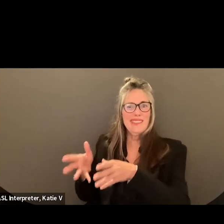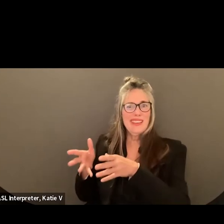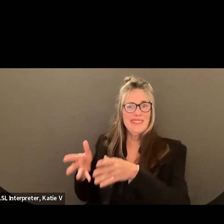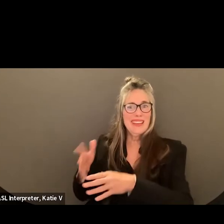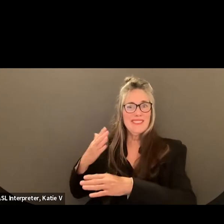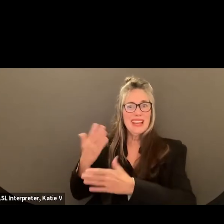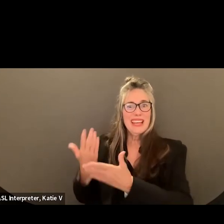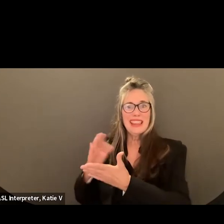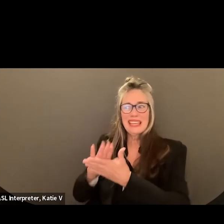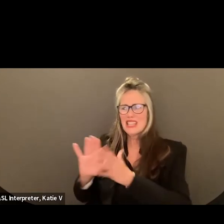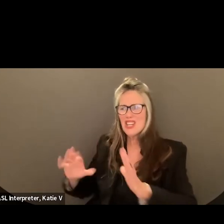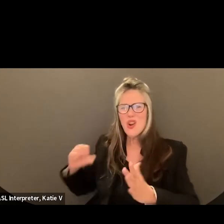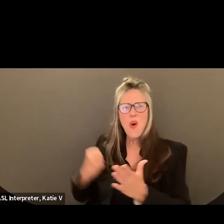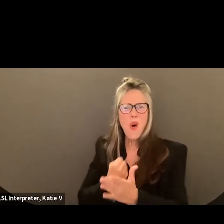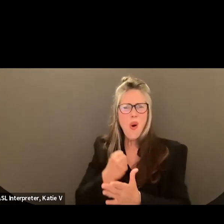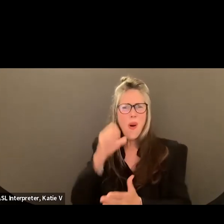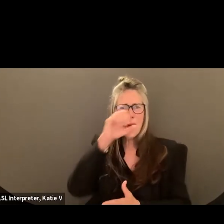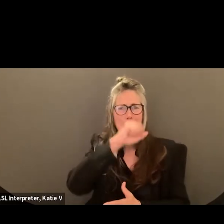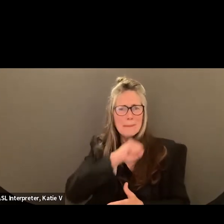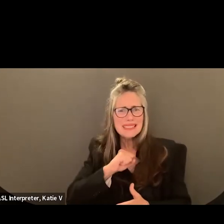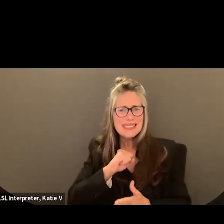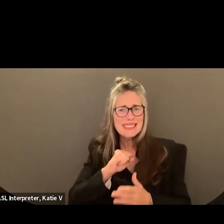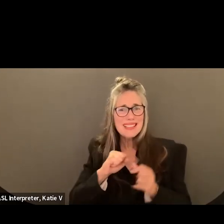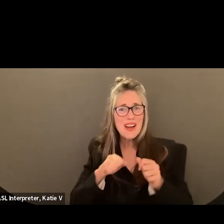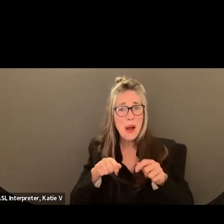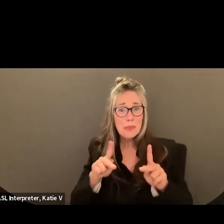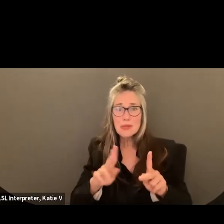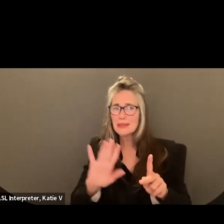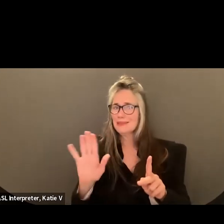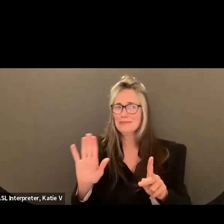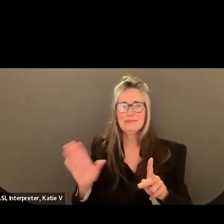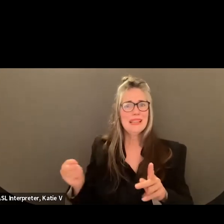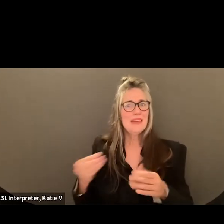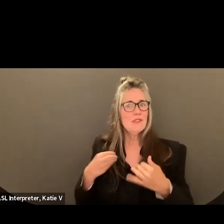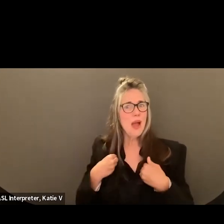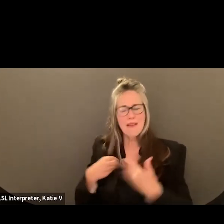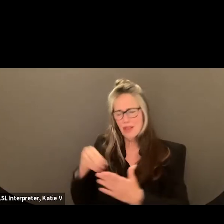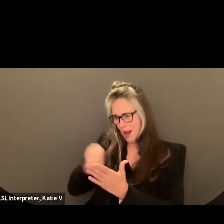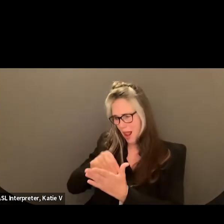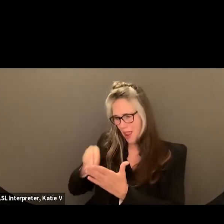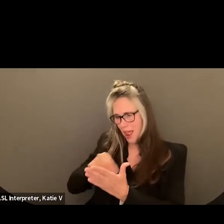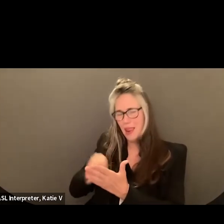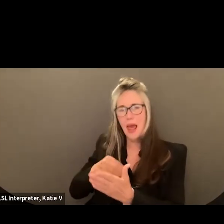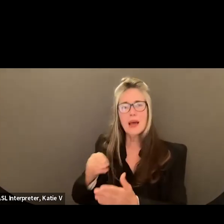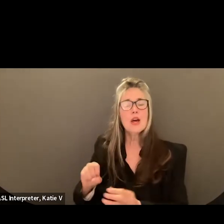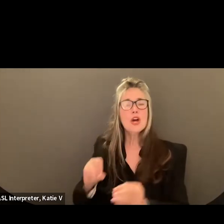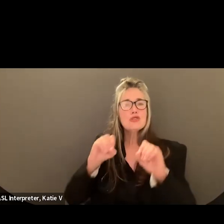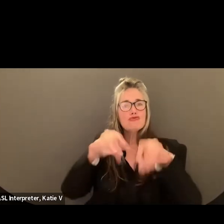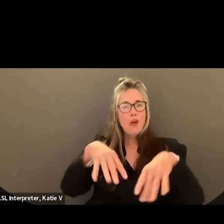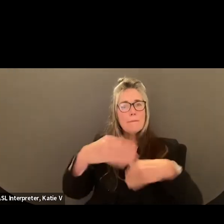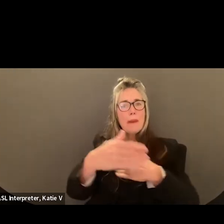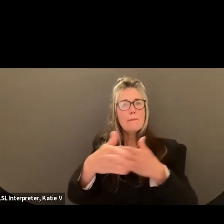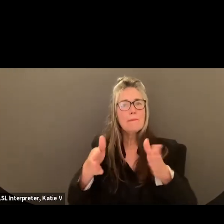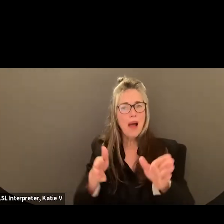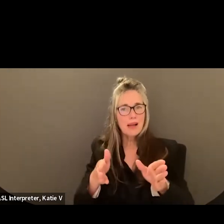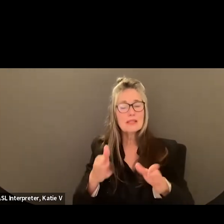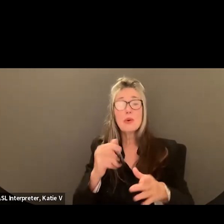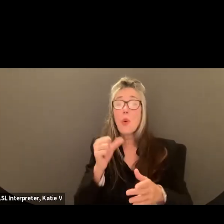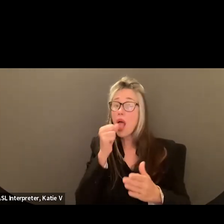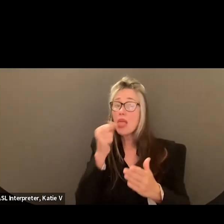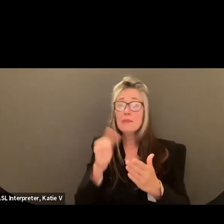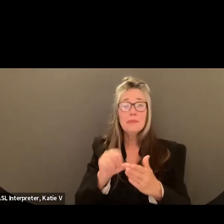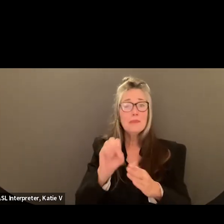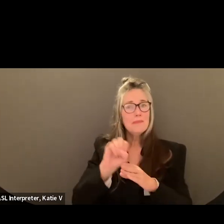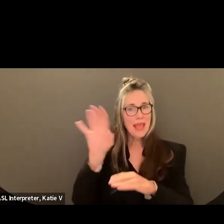counter for a little too long and you miss that opportunity so if you have it, put it in any of the ballot drop boxes or your mailbox.